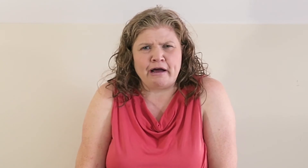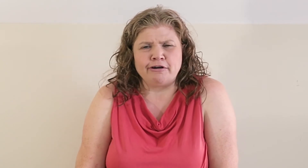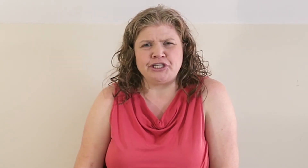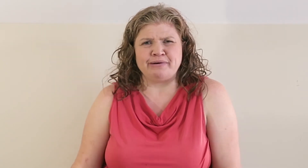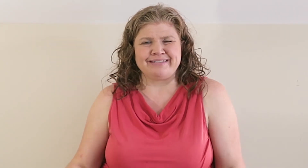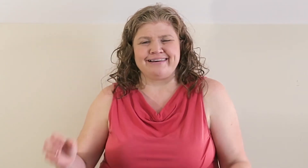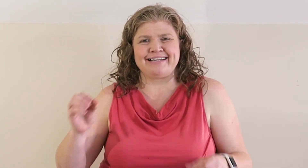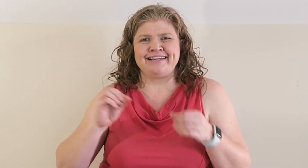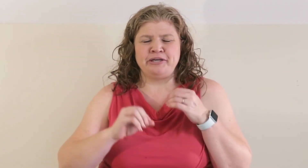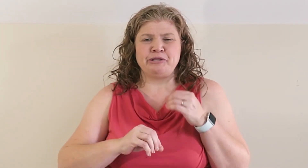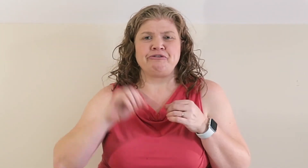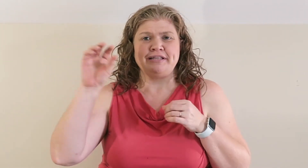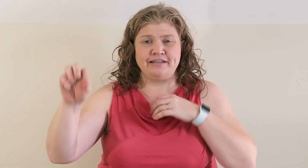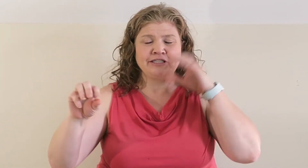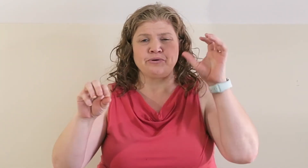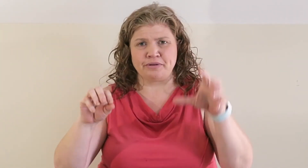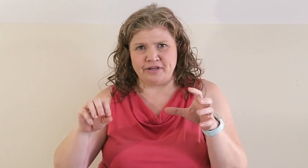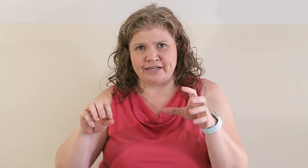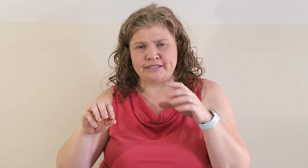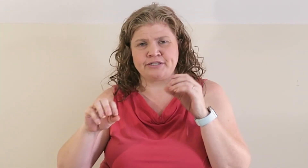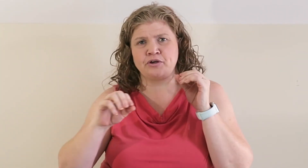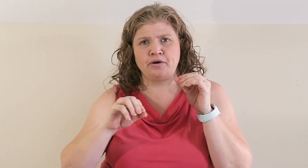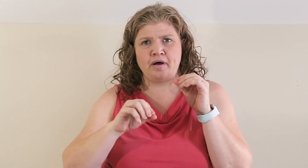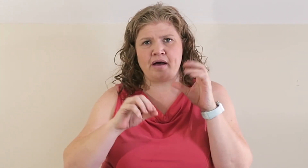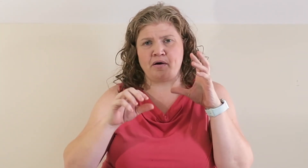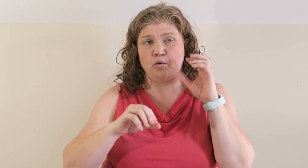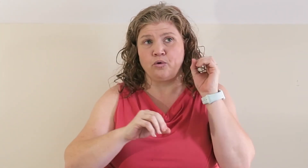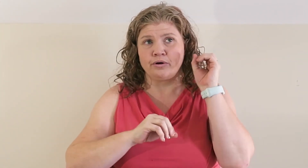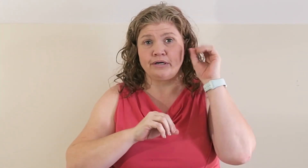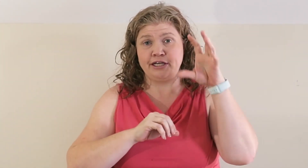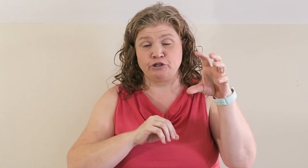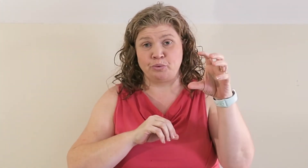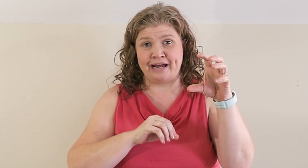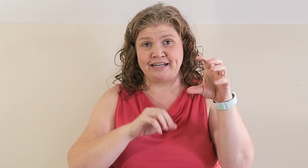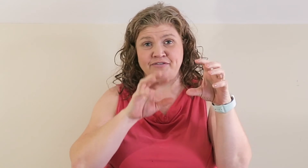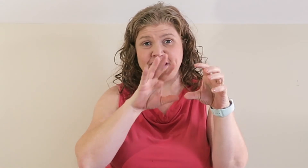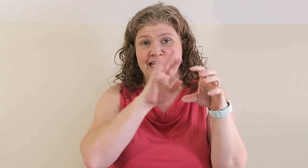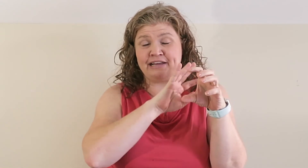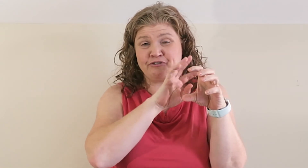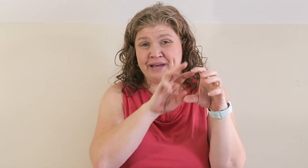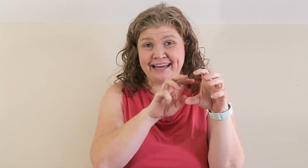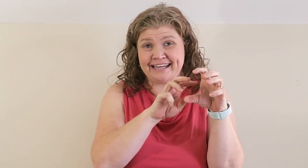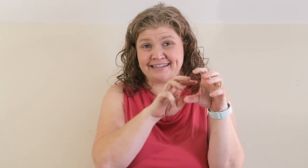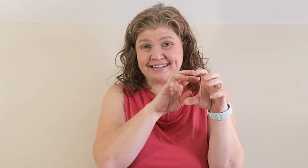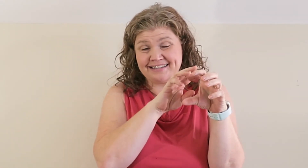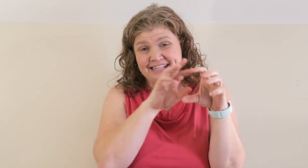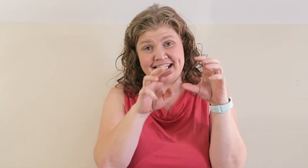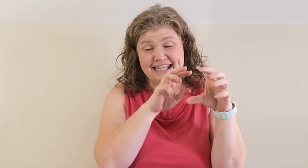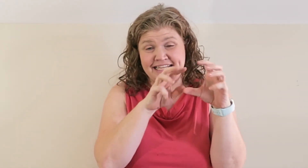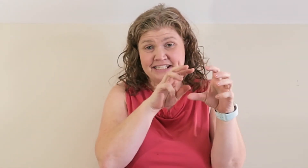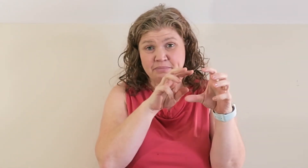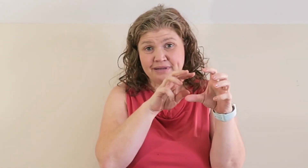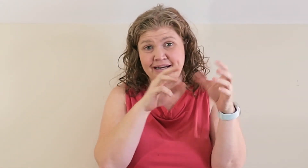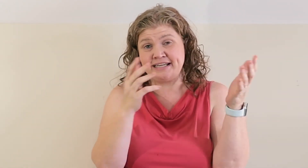biology that was like, you either need this or this, or here's one activity. If you can't get these supplies,